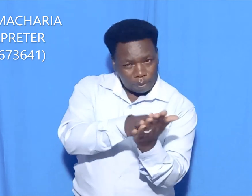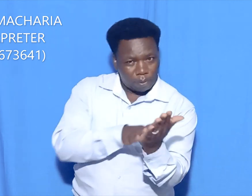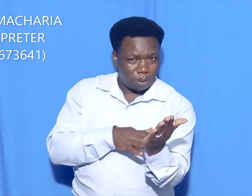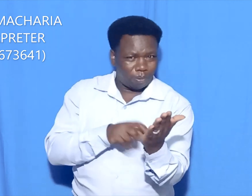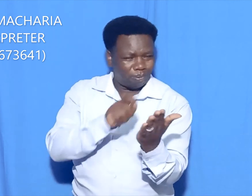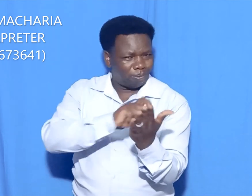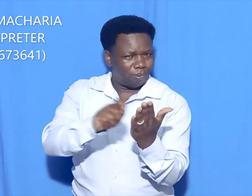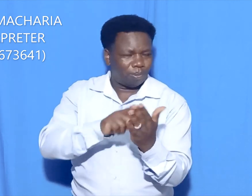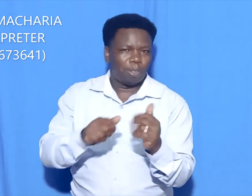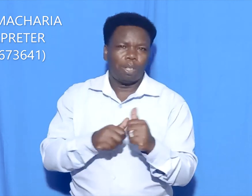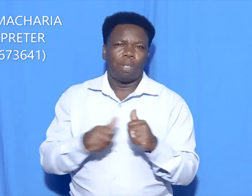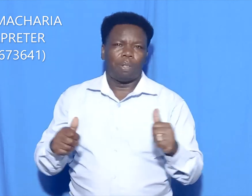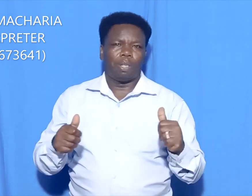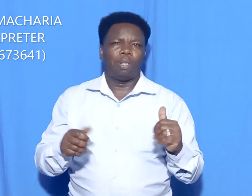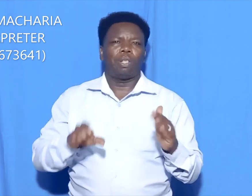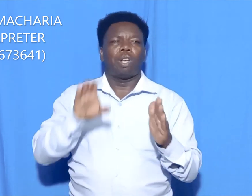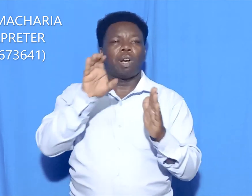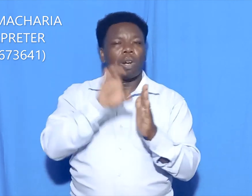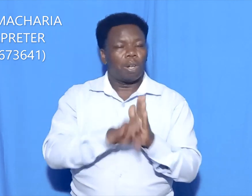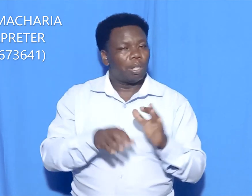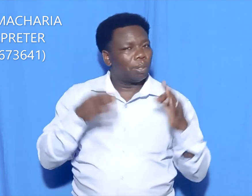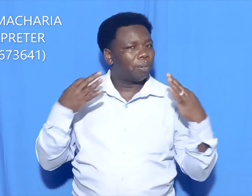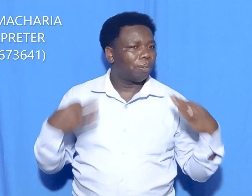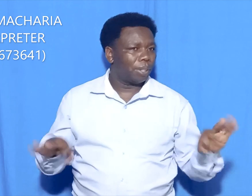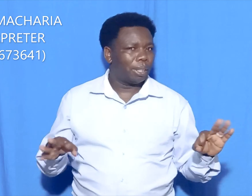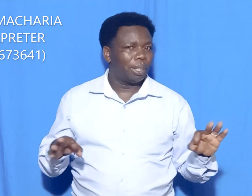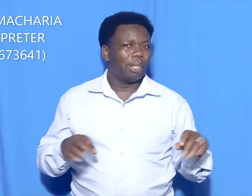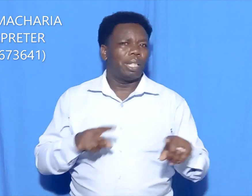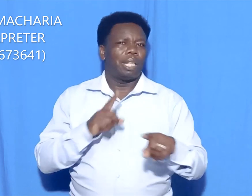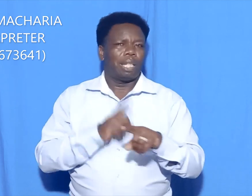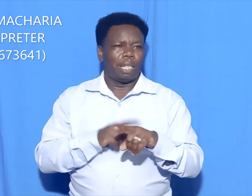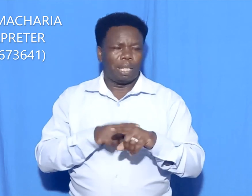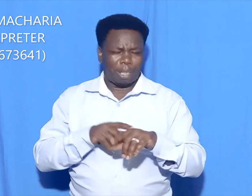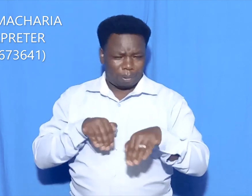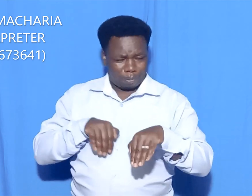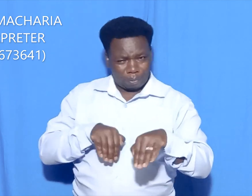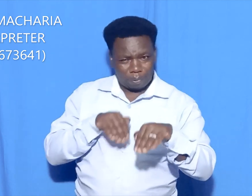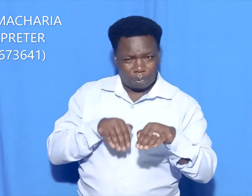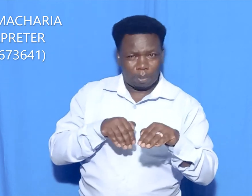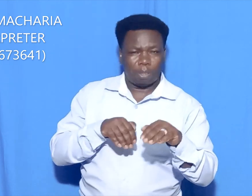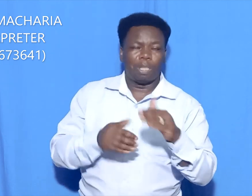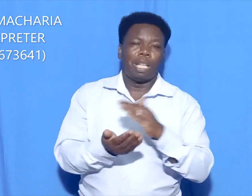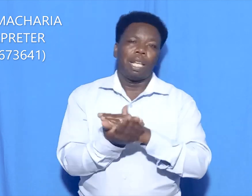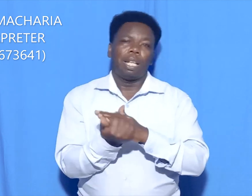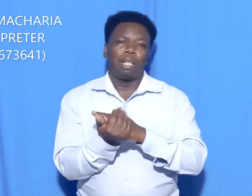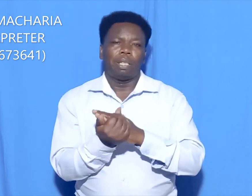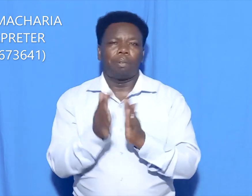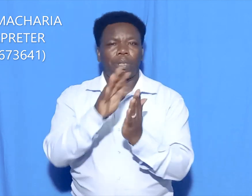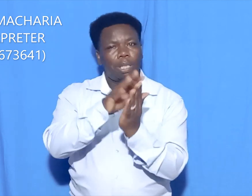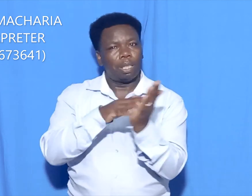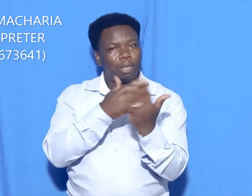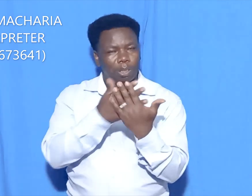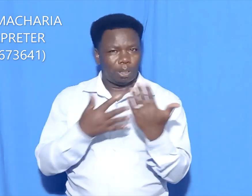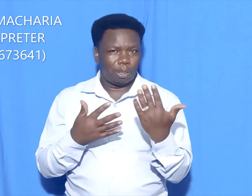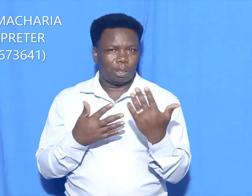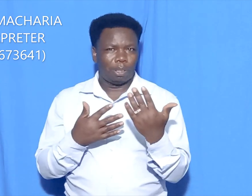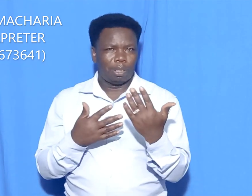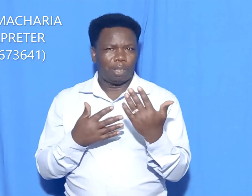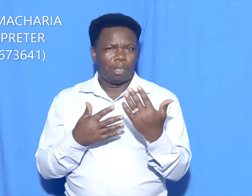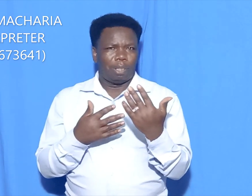Cost B, maintenance as per attachment is clear. Open the contract if you